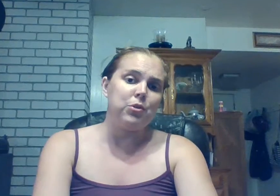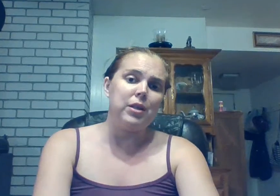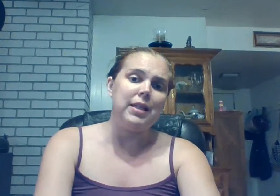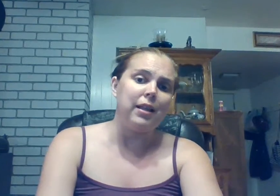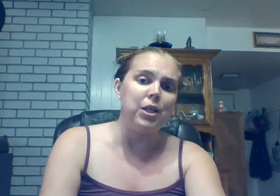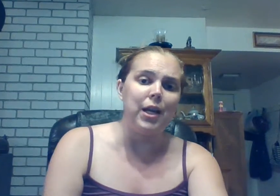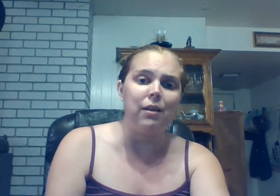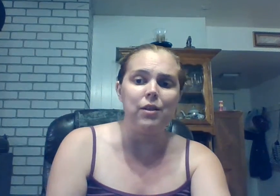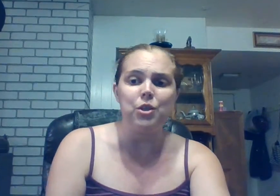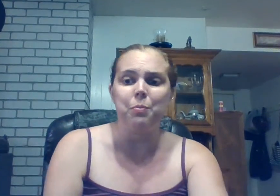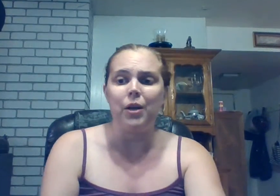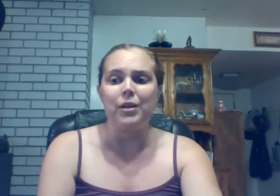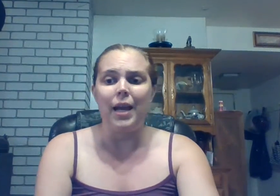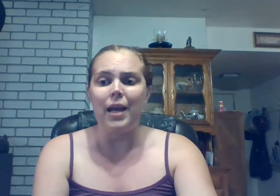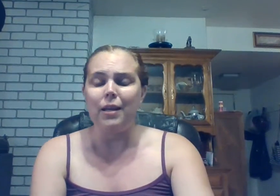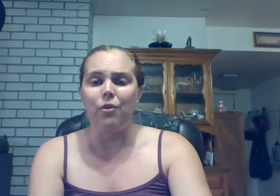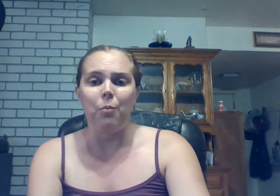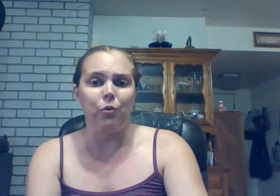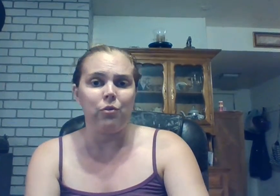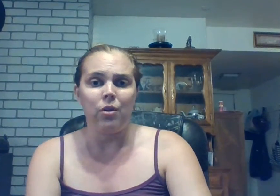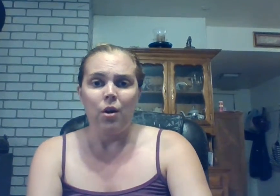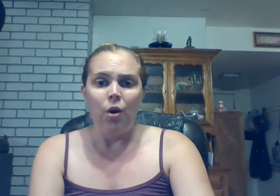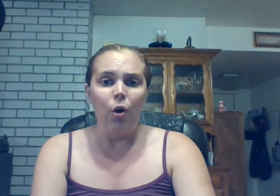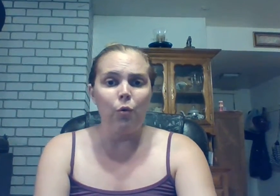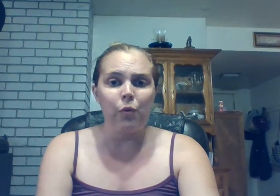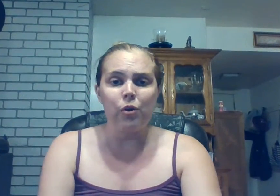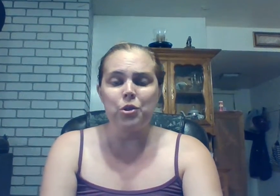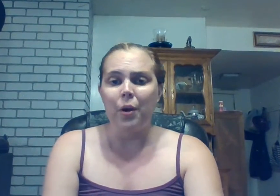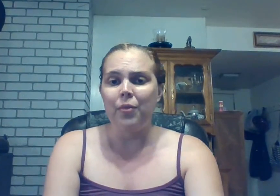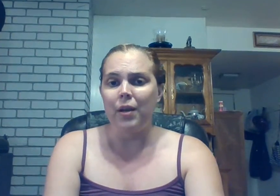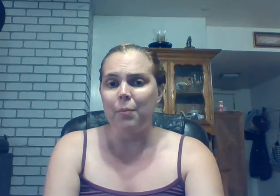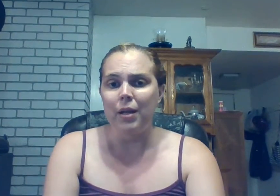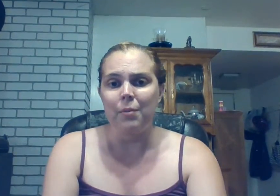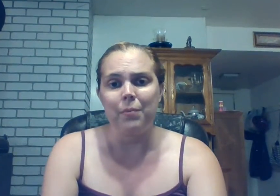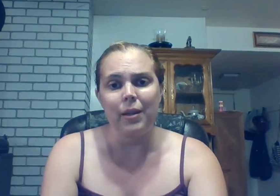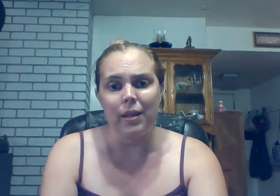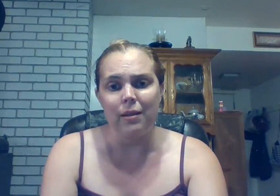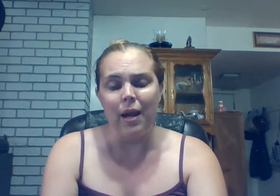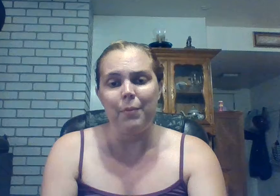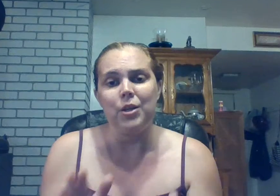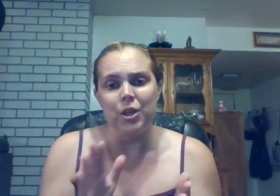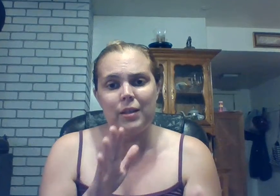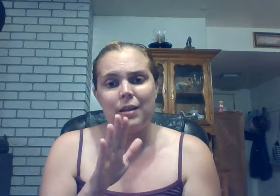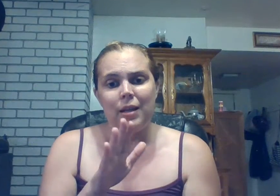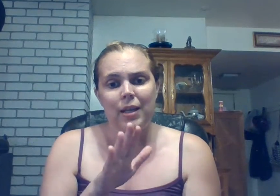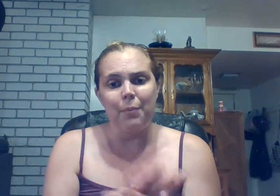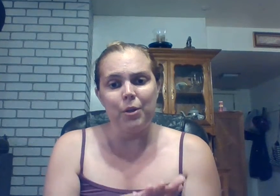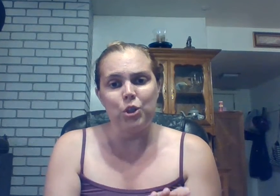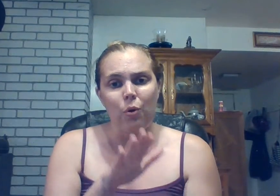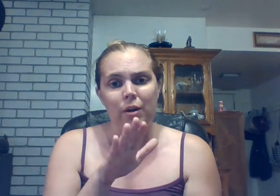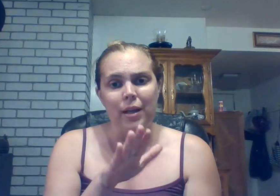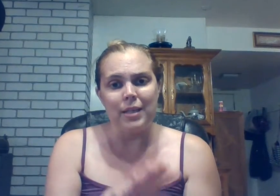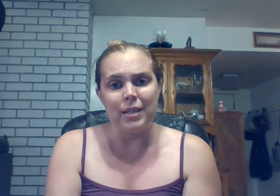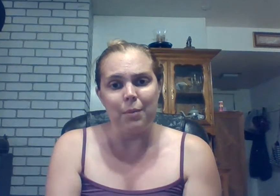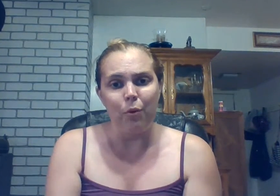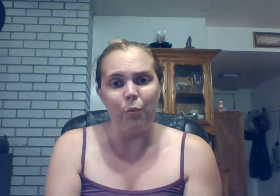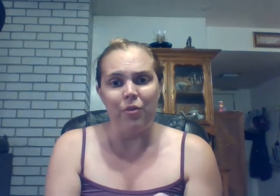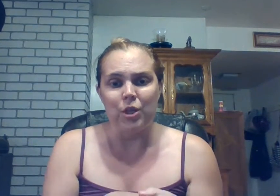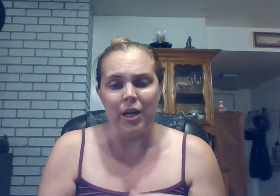some sort of daily challenge but our day is almost over so i think i'm going to i'm going to just keep it short and simple with the